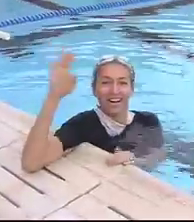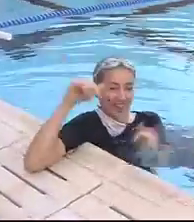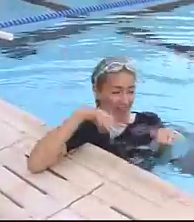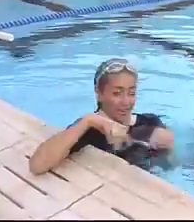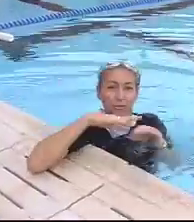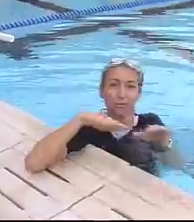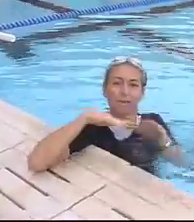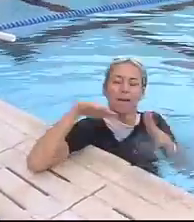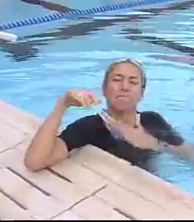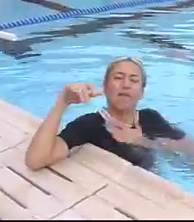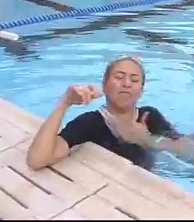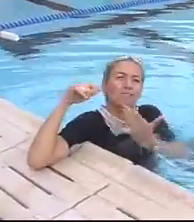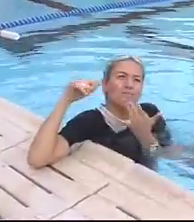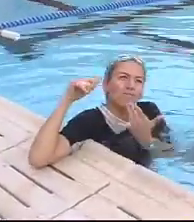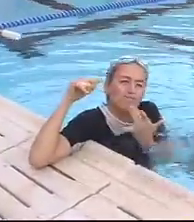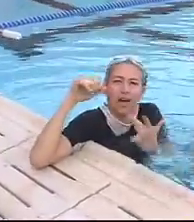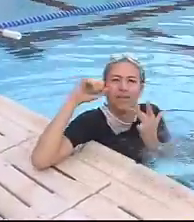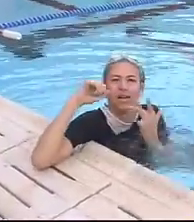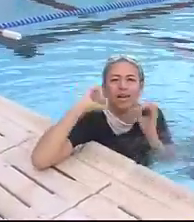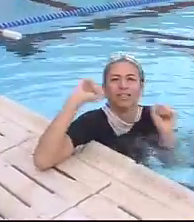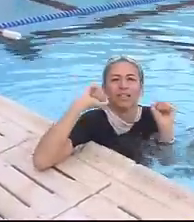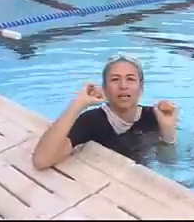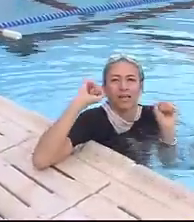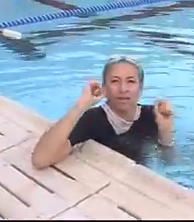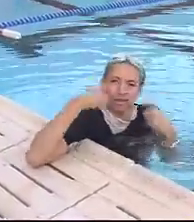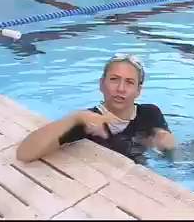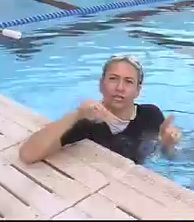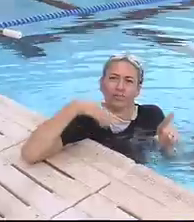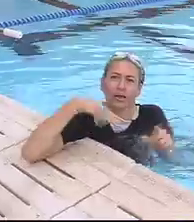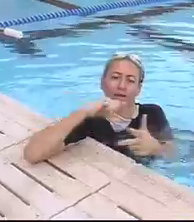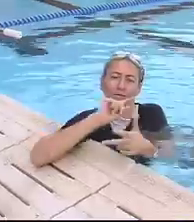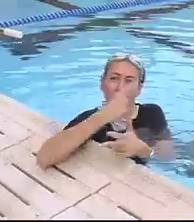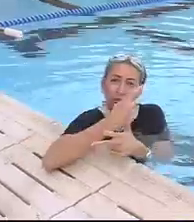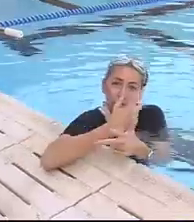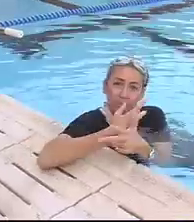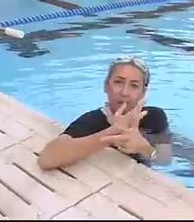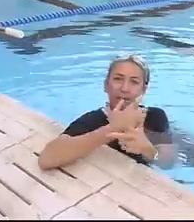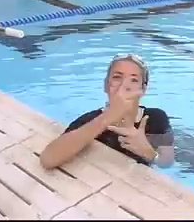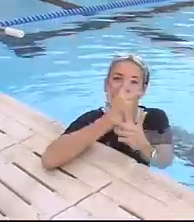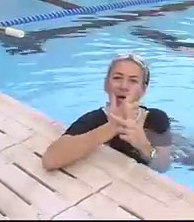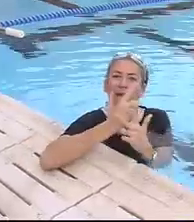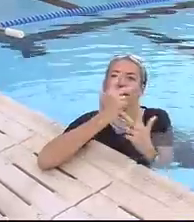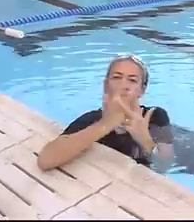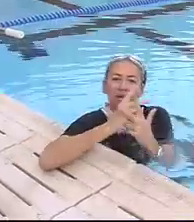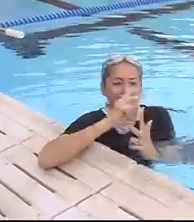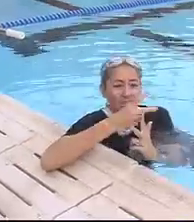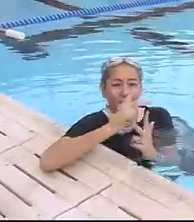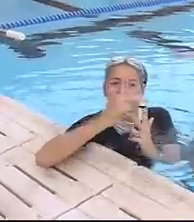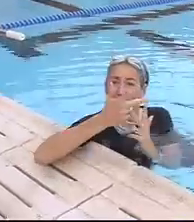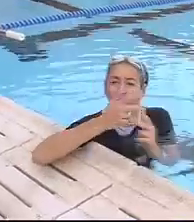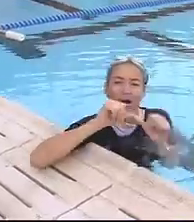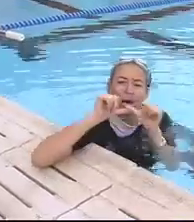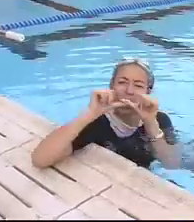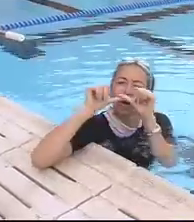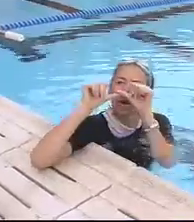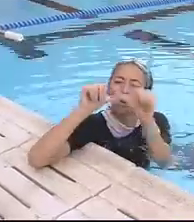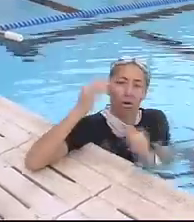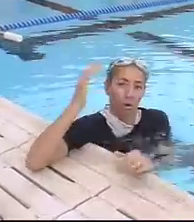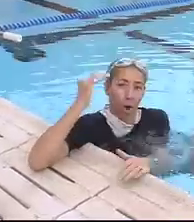Hello! Swimming was my favorite exercise during all three trimesters of my pregnancy. The